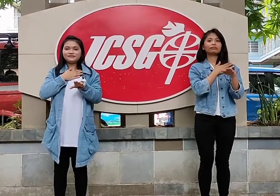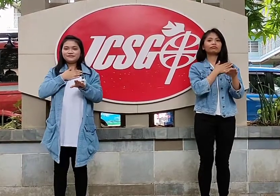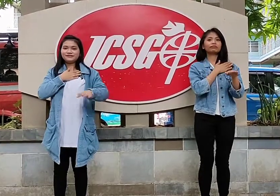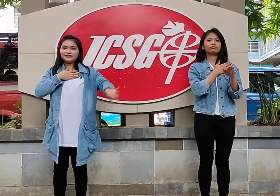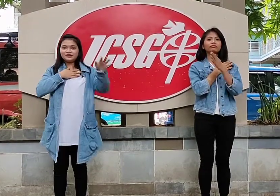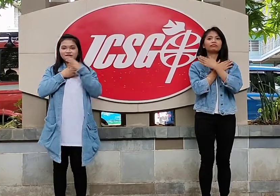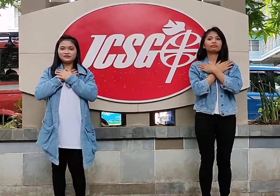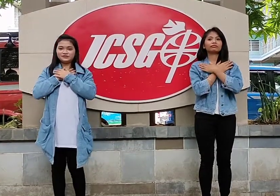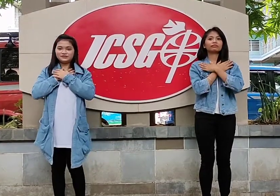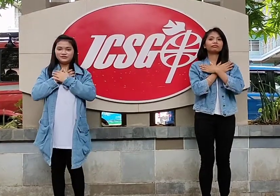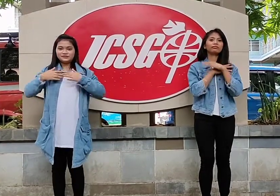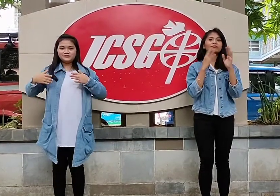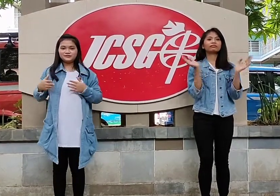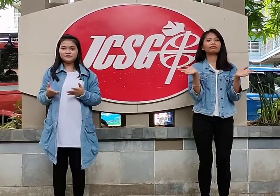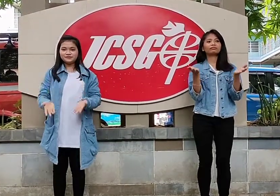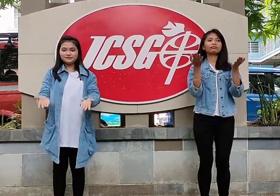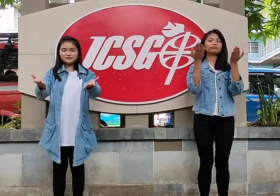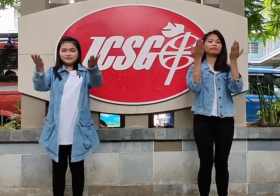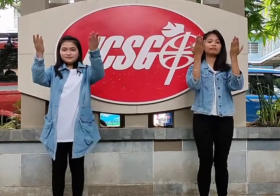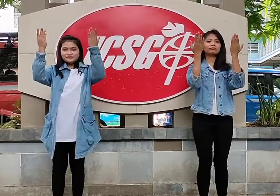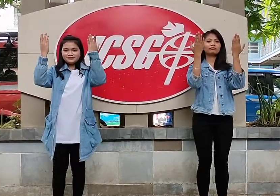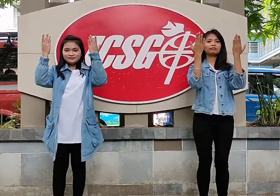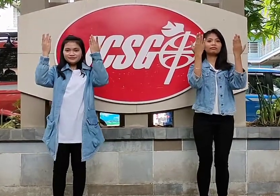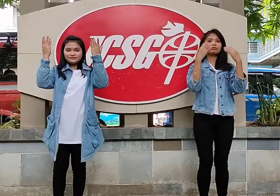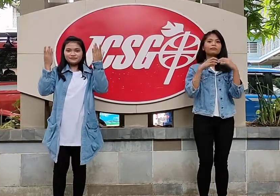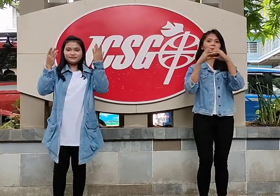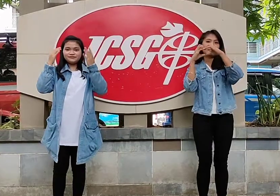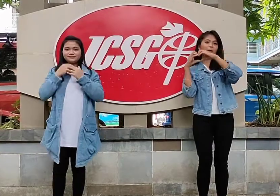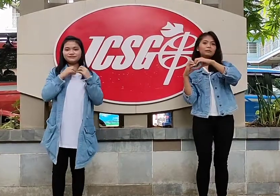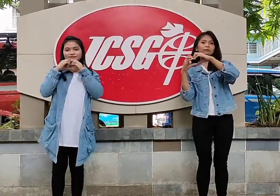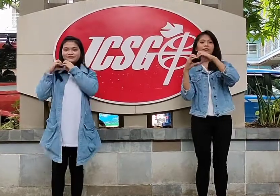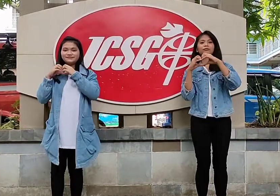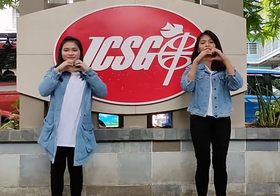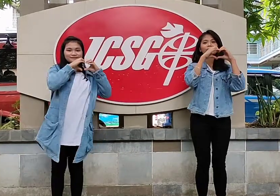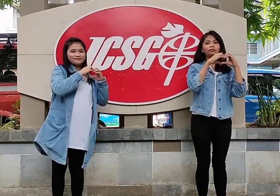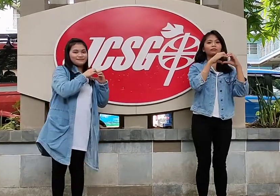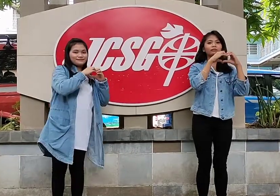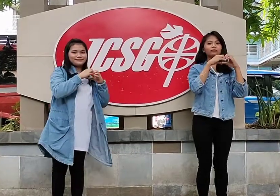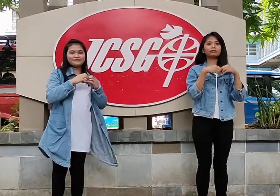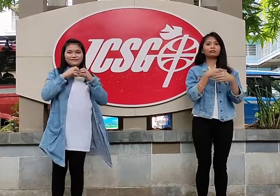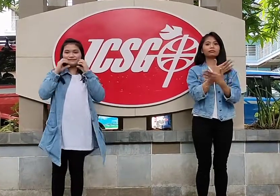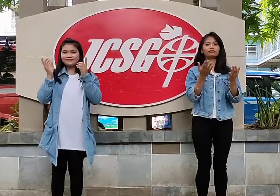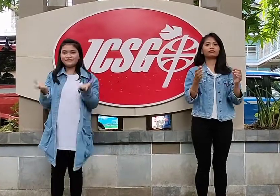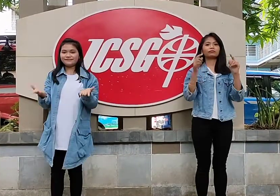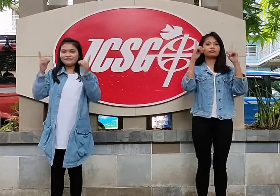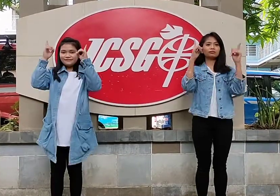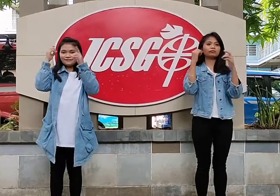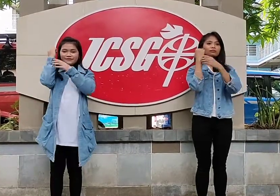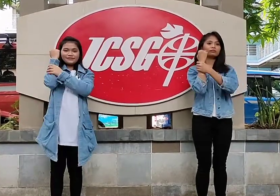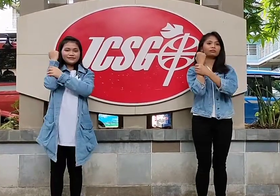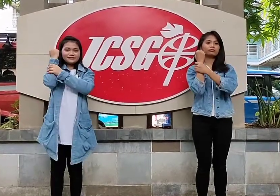you in many ways And as we give his love each day God uses